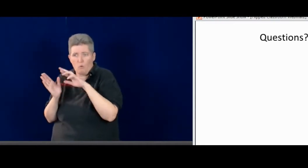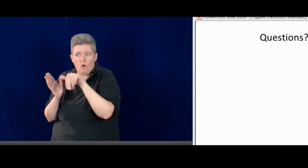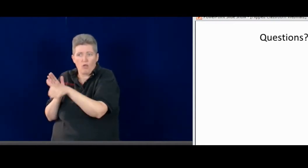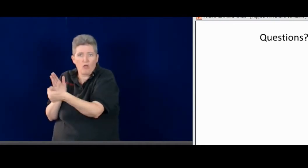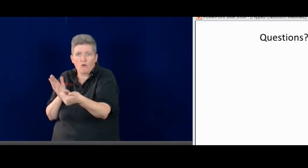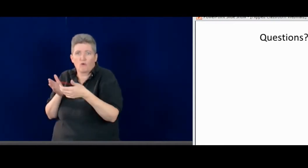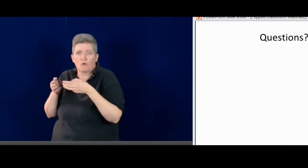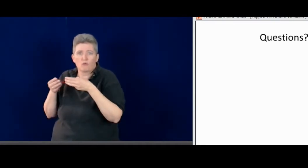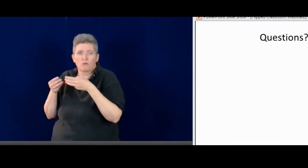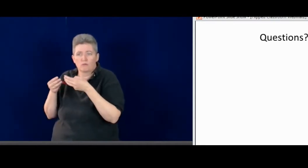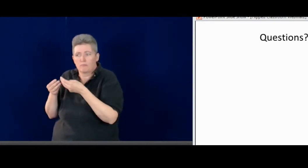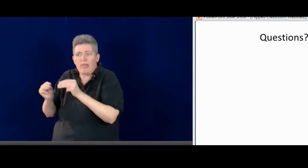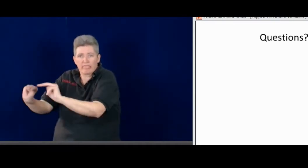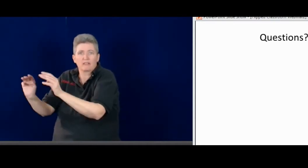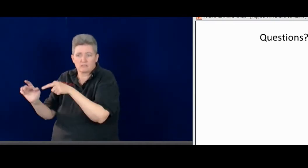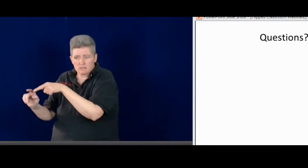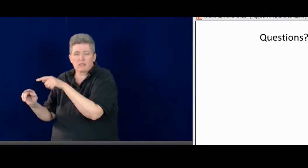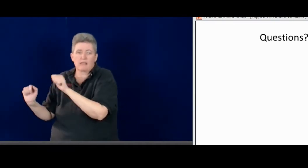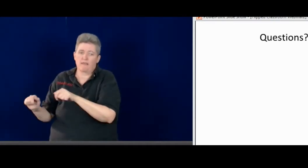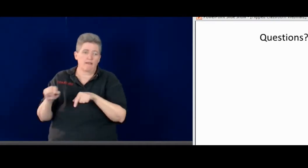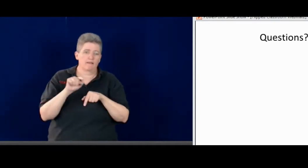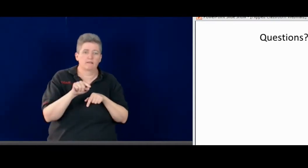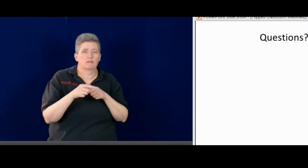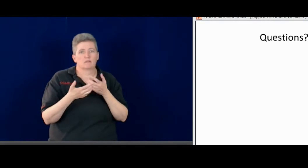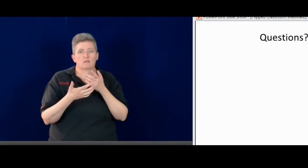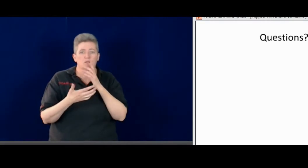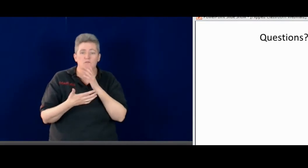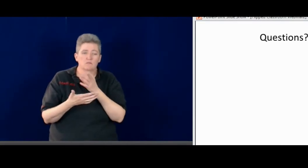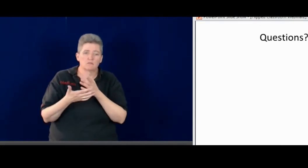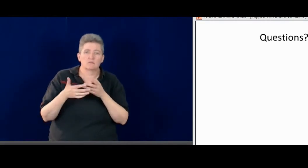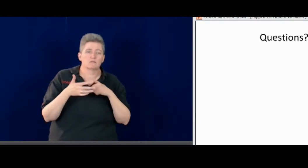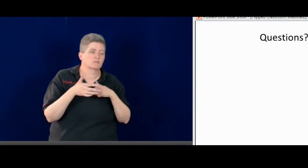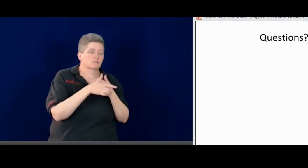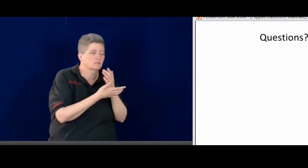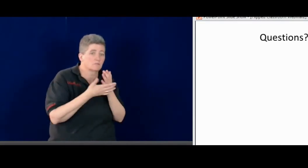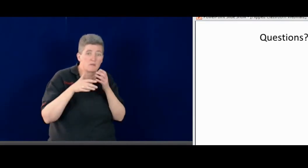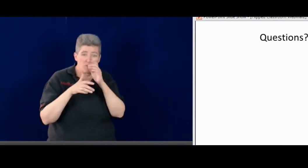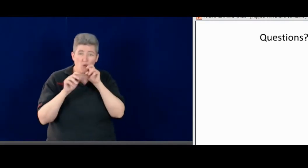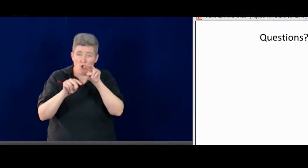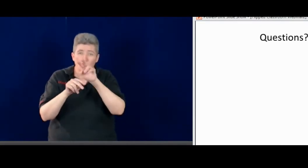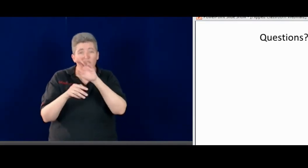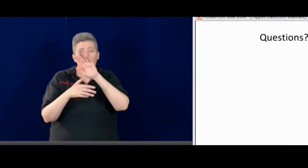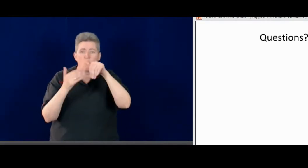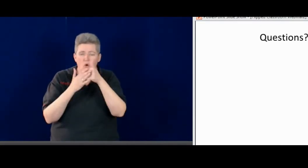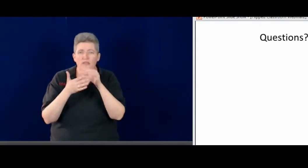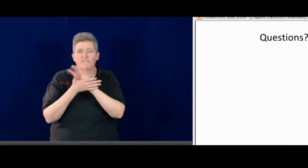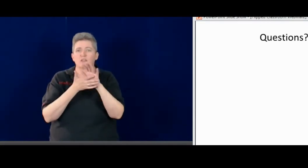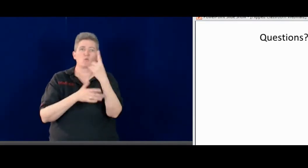And there's some for the higher level that they don't watch that video. They get their content through the book.